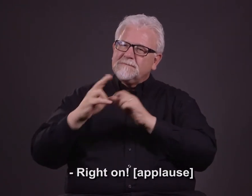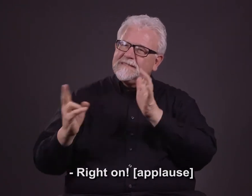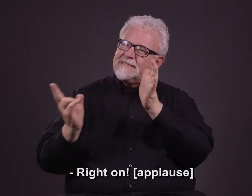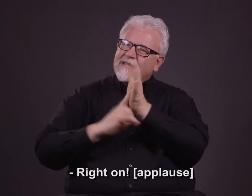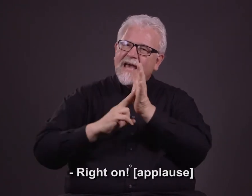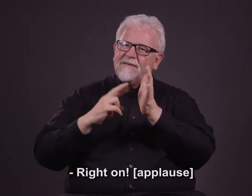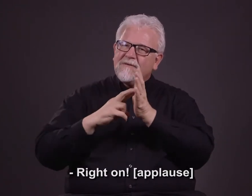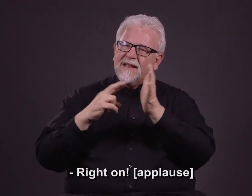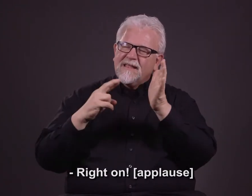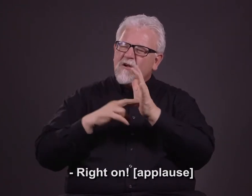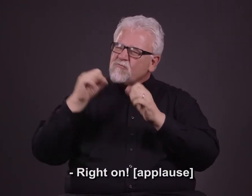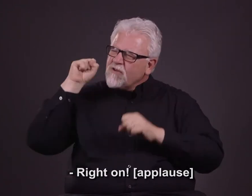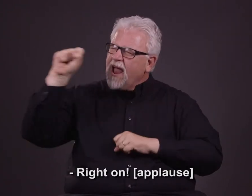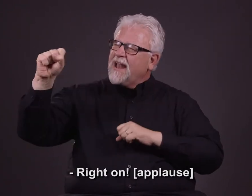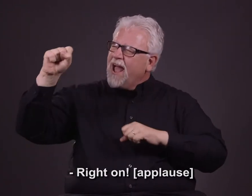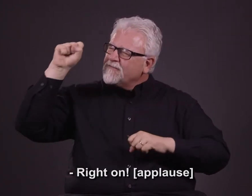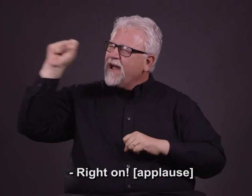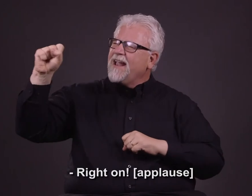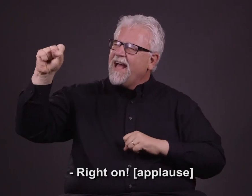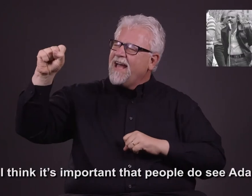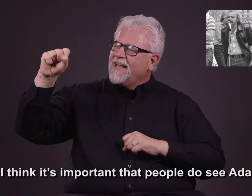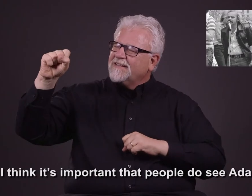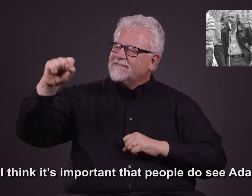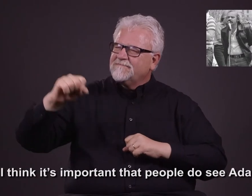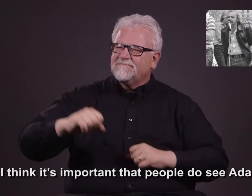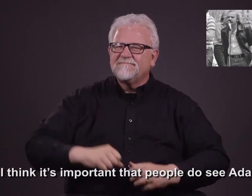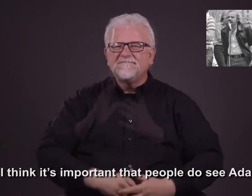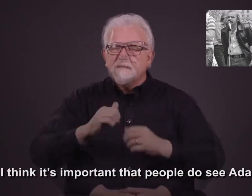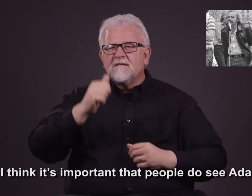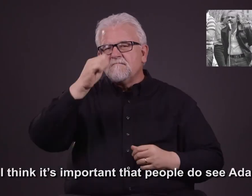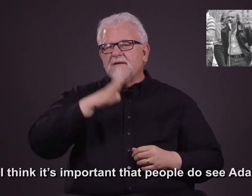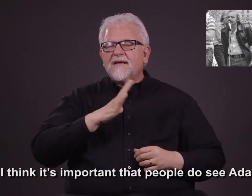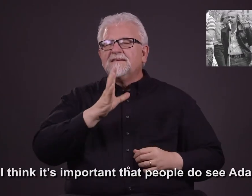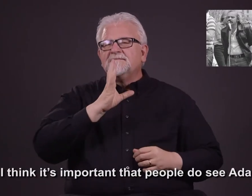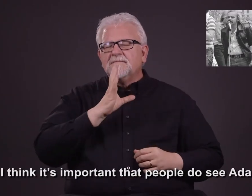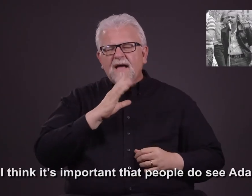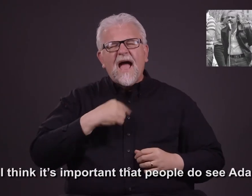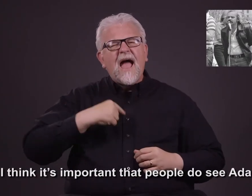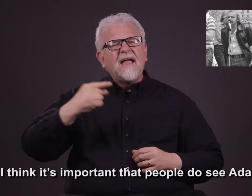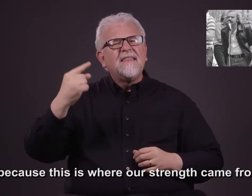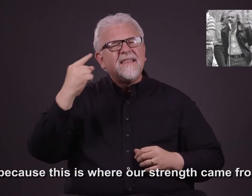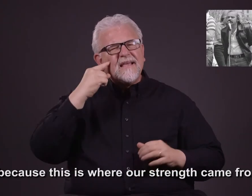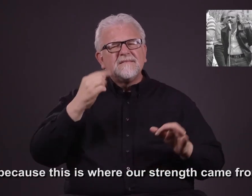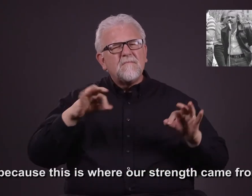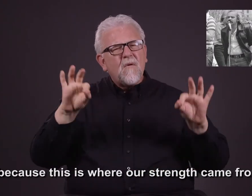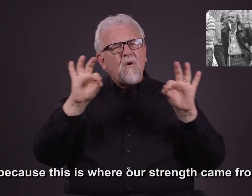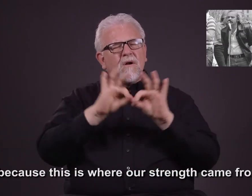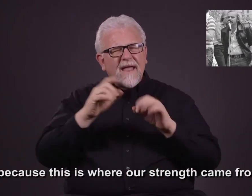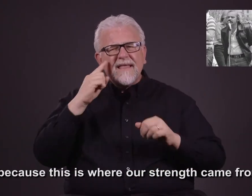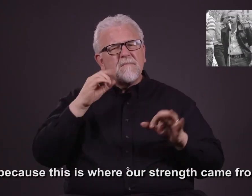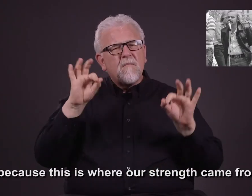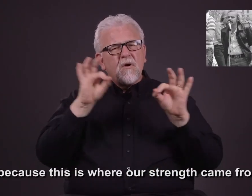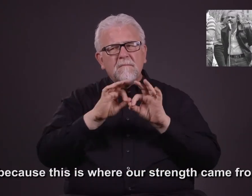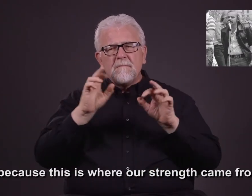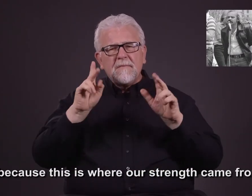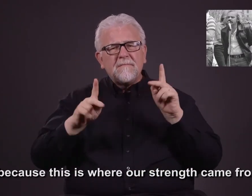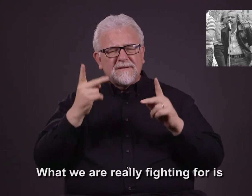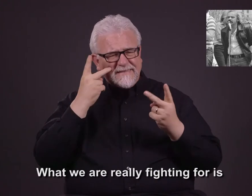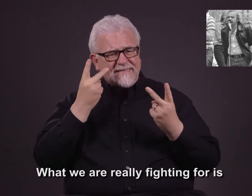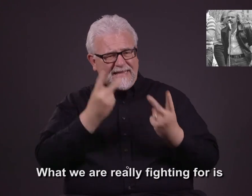I think it's important that people do see Adam because this is where our strength came from. What we